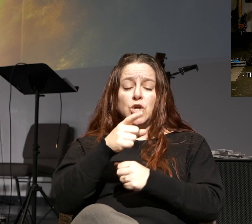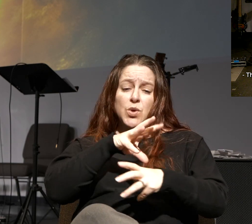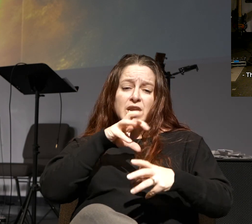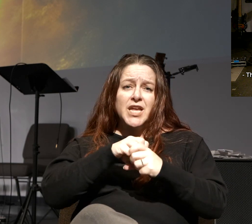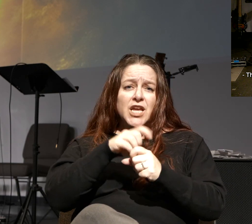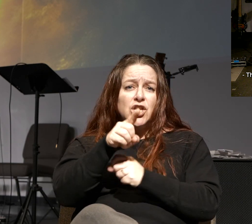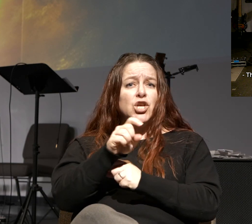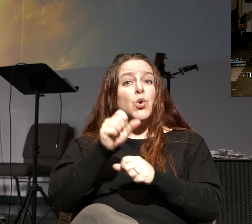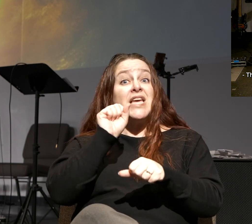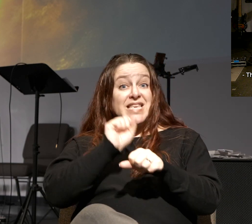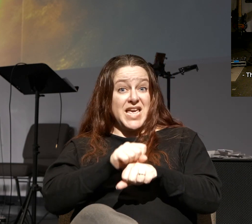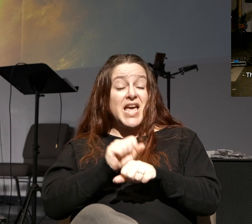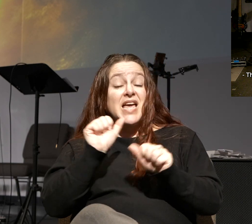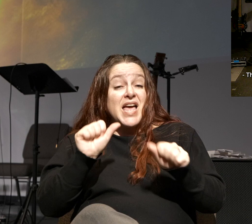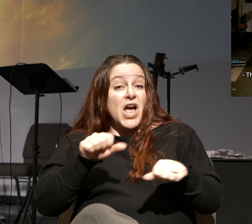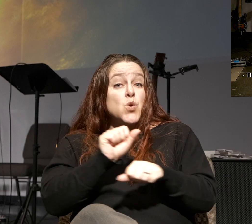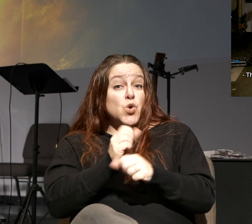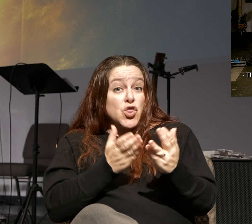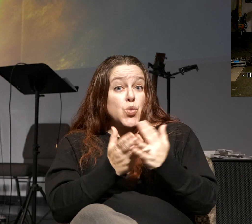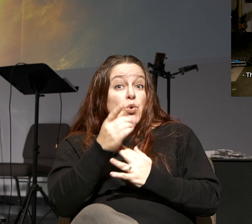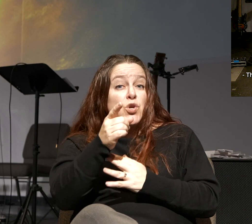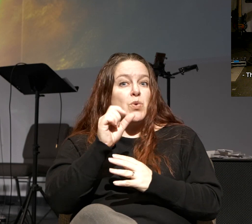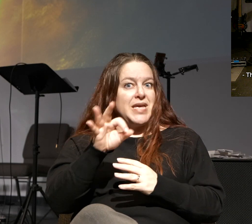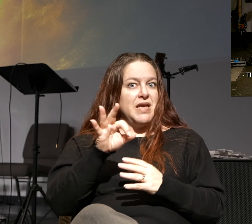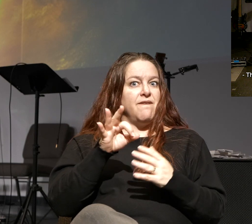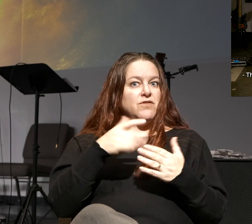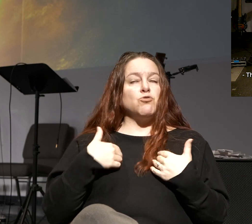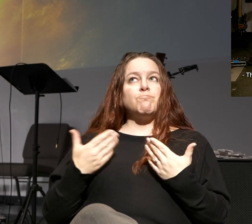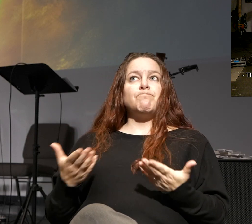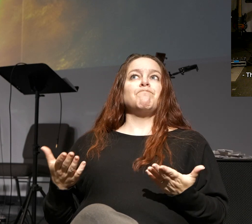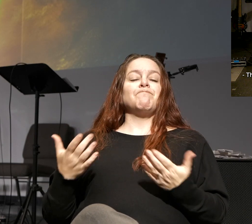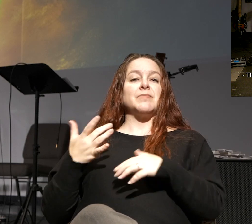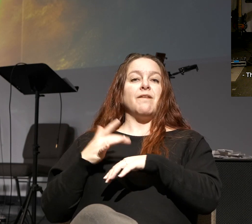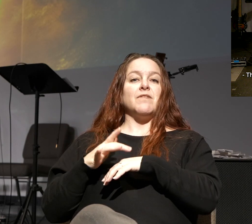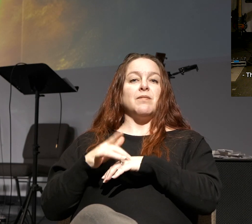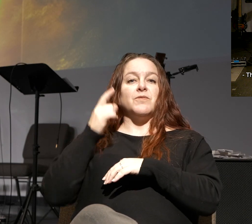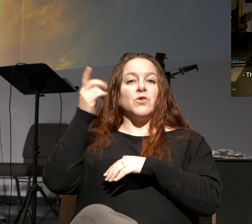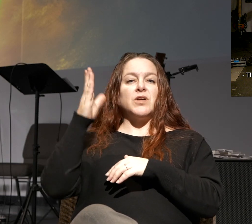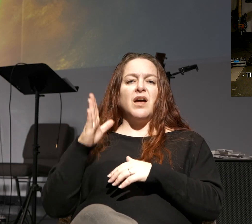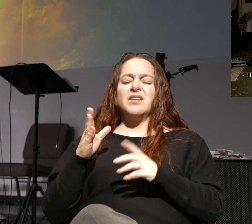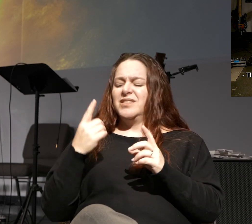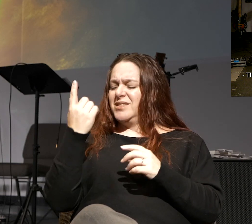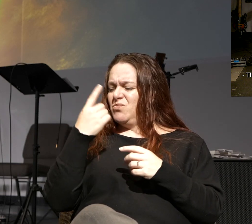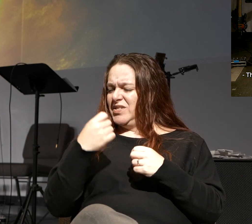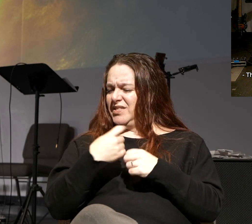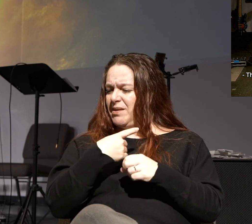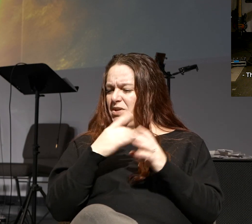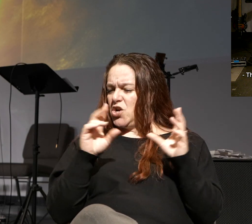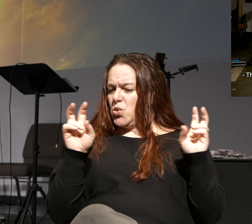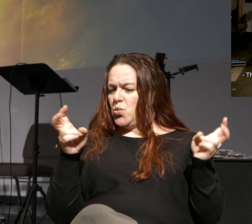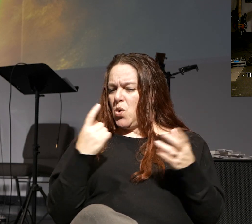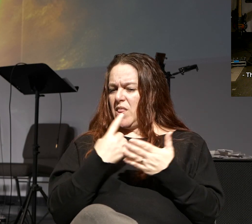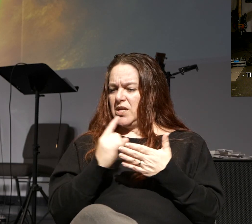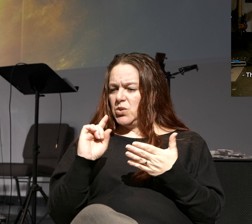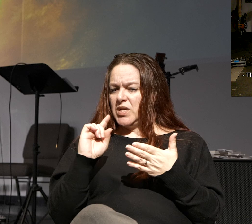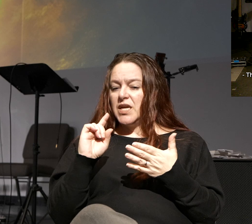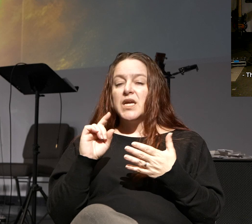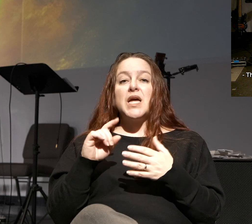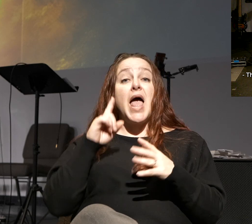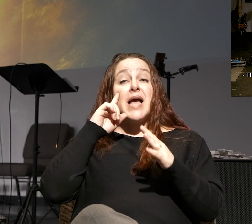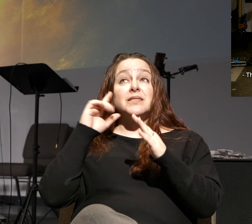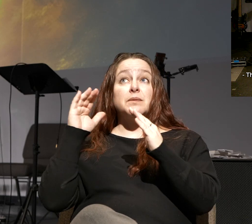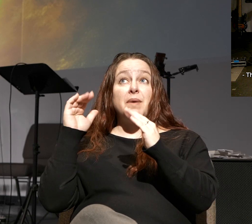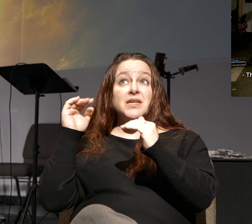and He can work through you if you'll make yourself available to Him. I had someone send me this quote this last week, said,